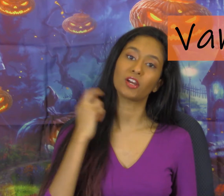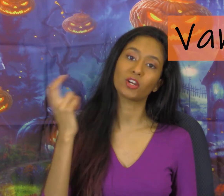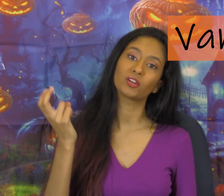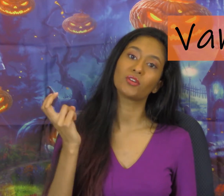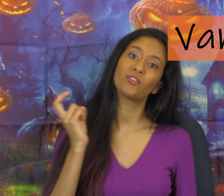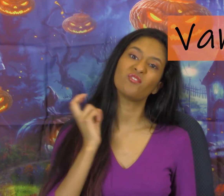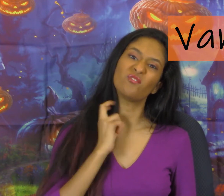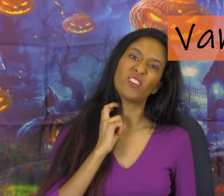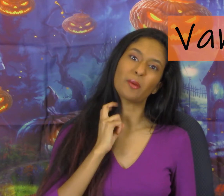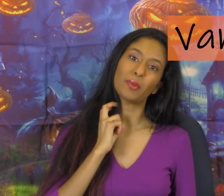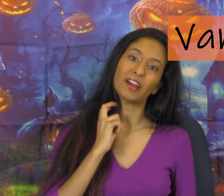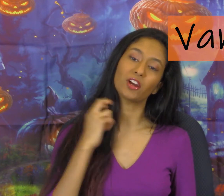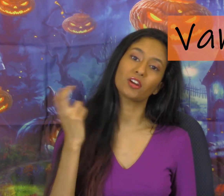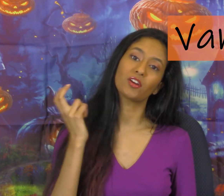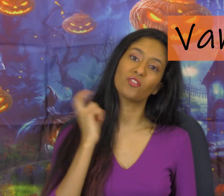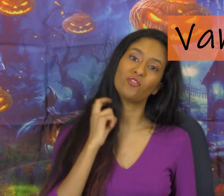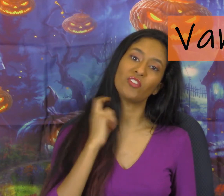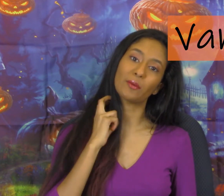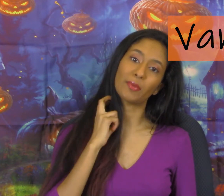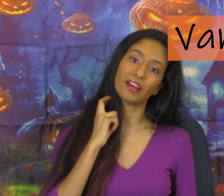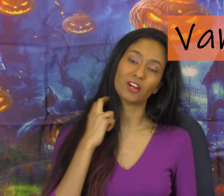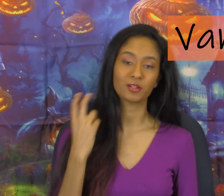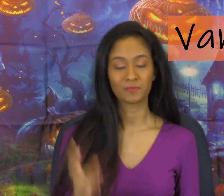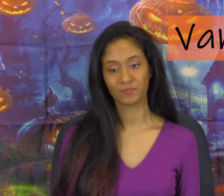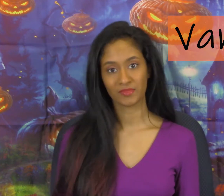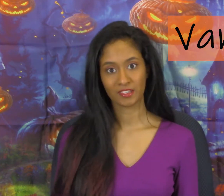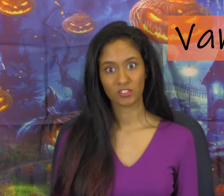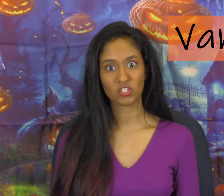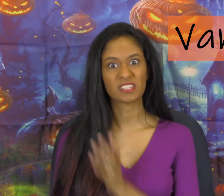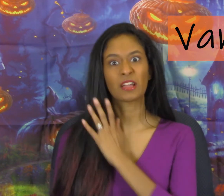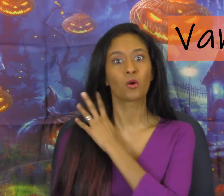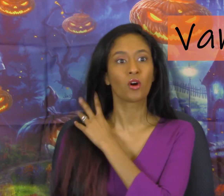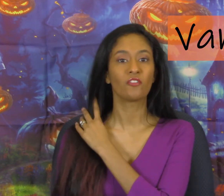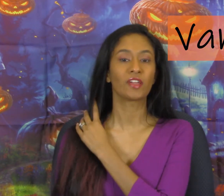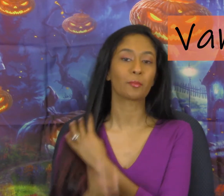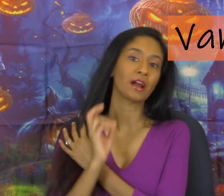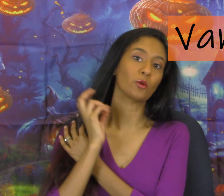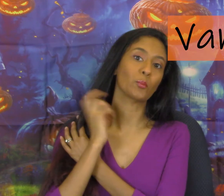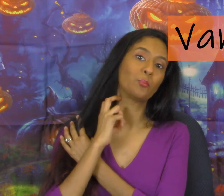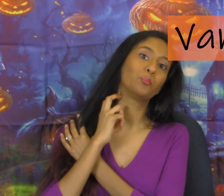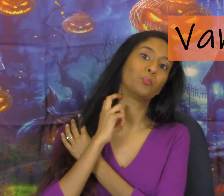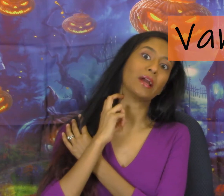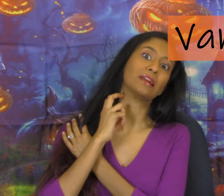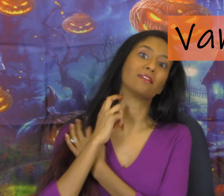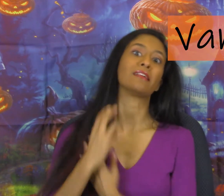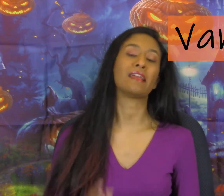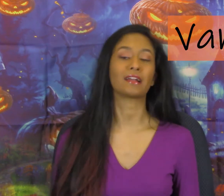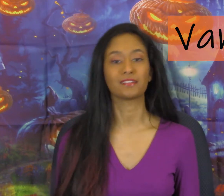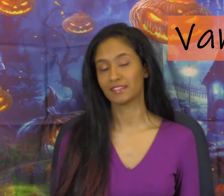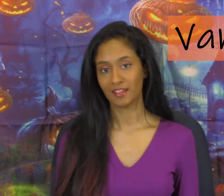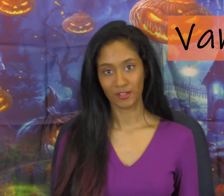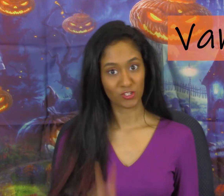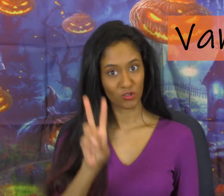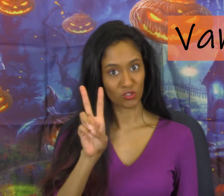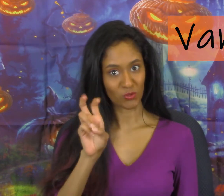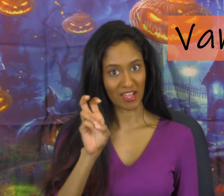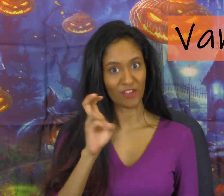vampire vampire just like a vampire bite our neck so we have